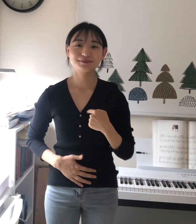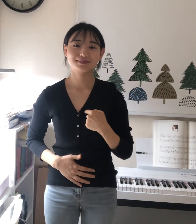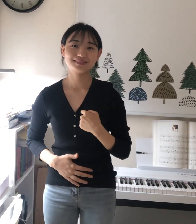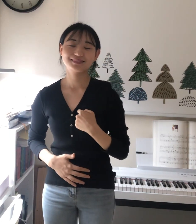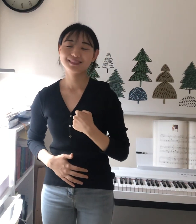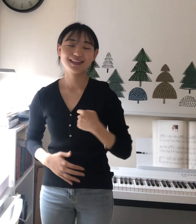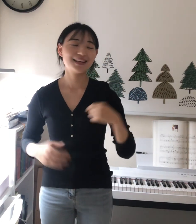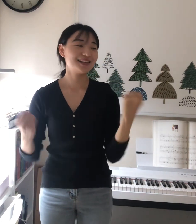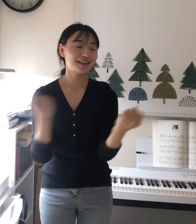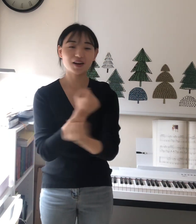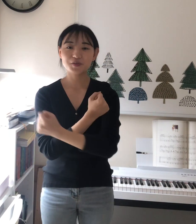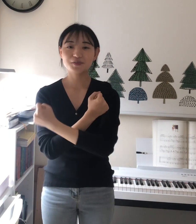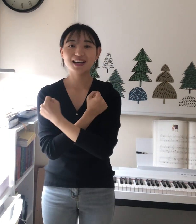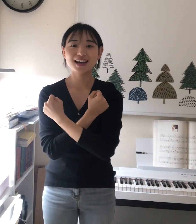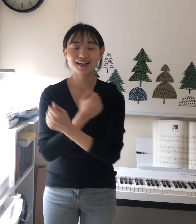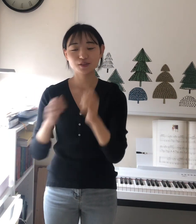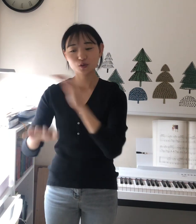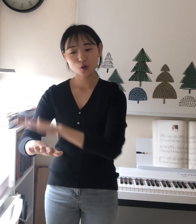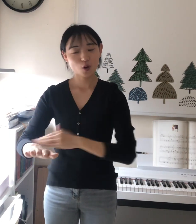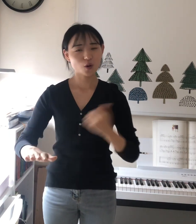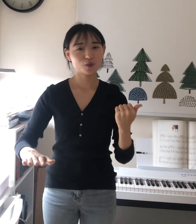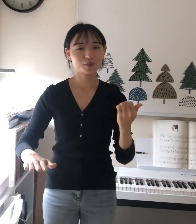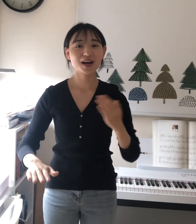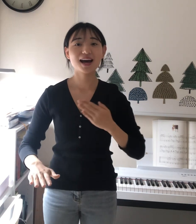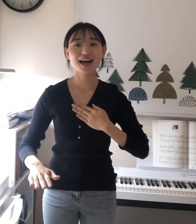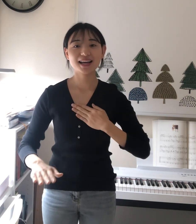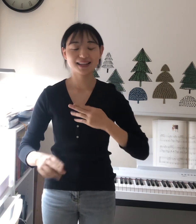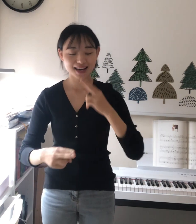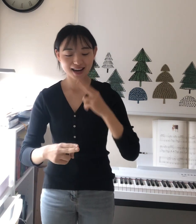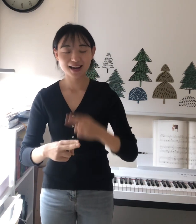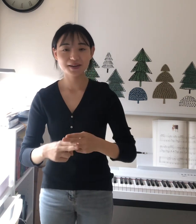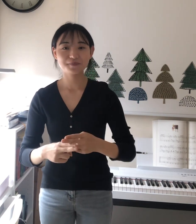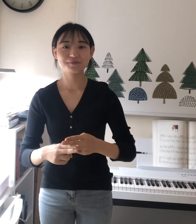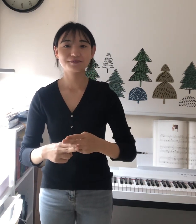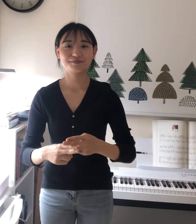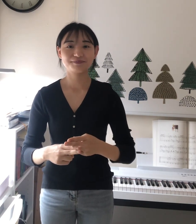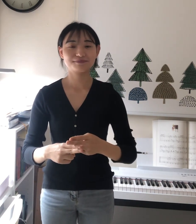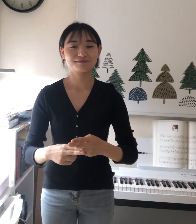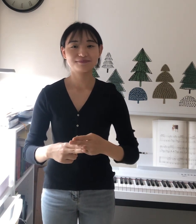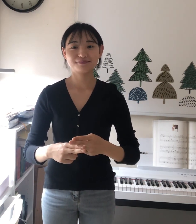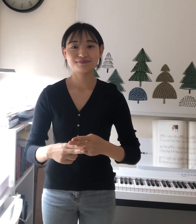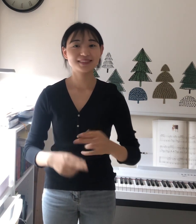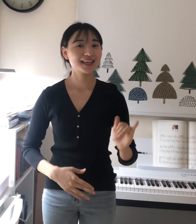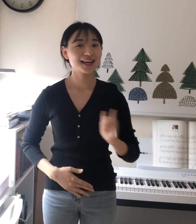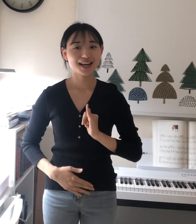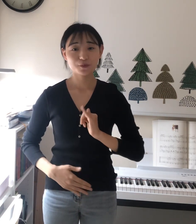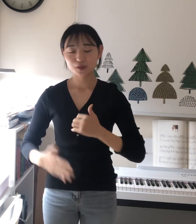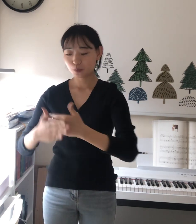Love how to call my name I've been